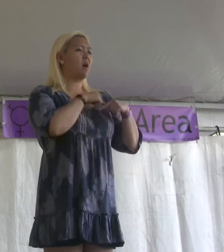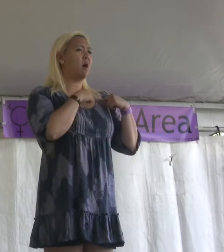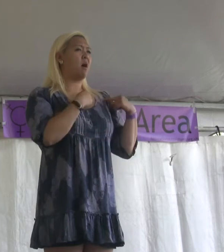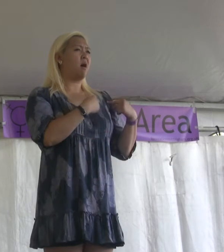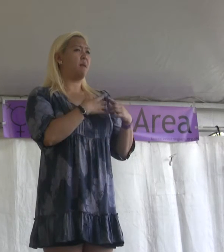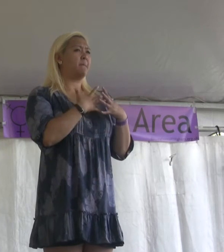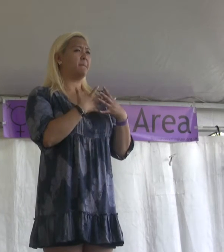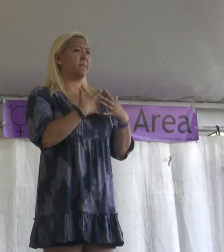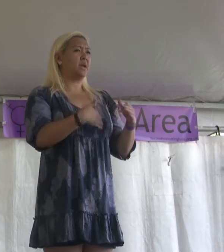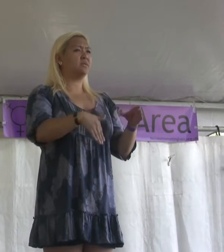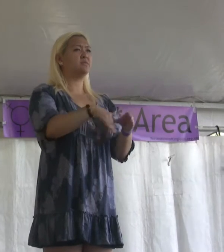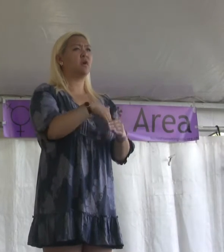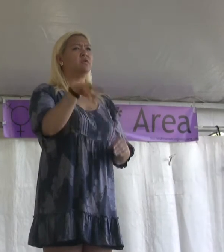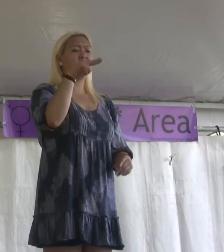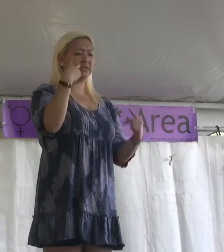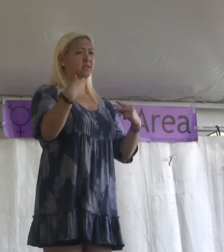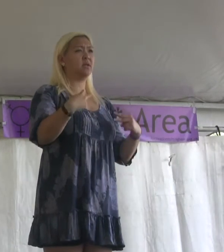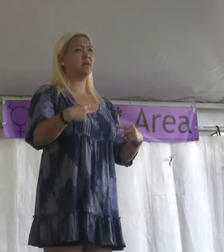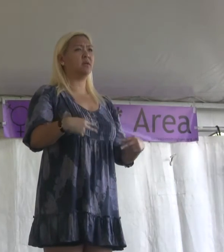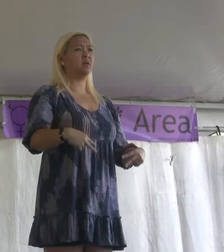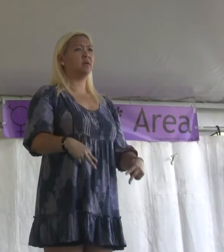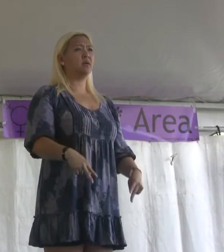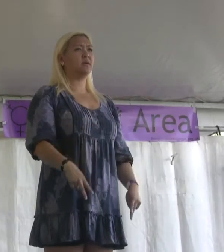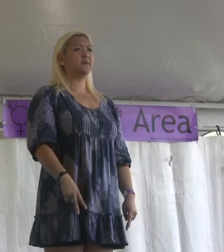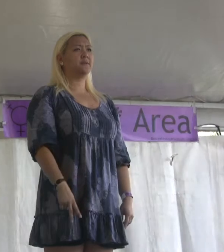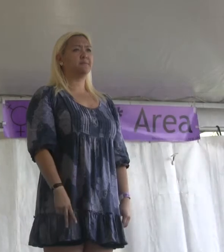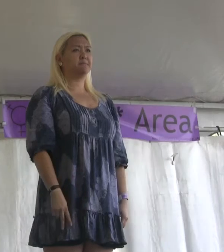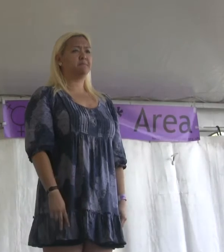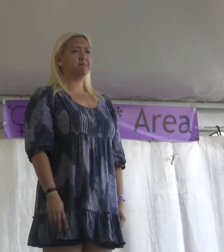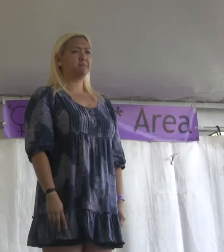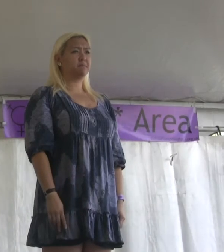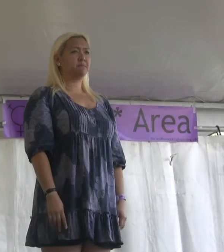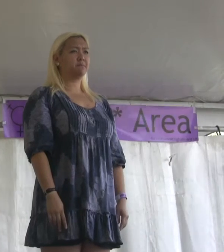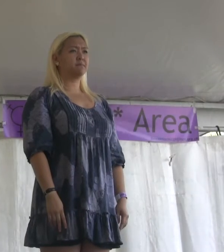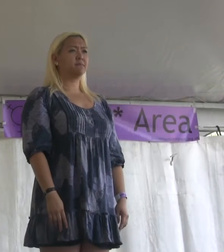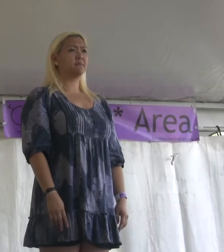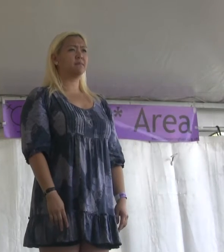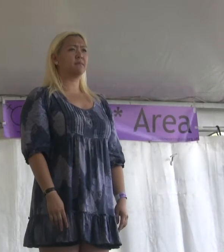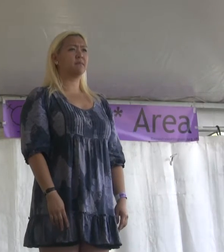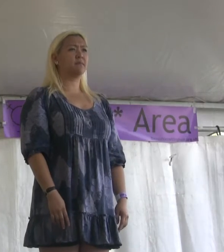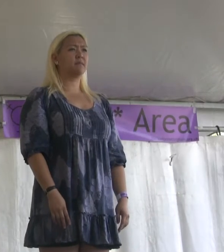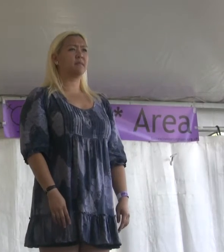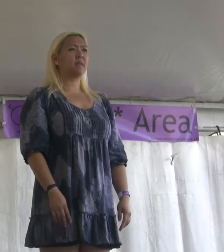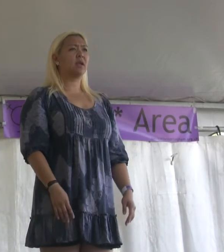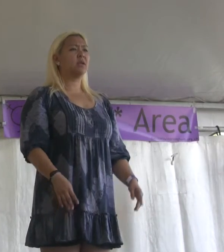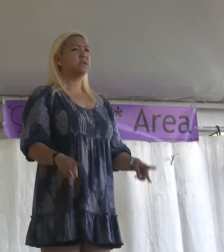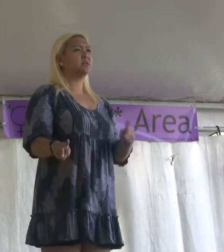to see us? Invisible dress of dolls. Line